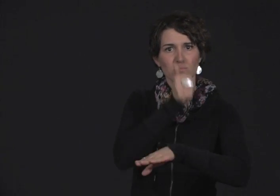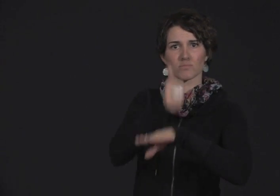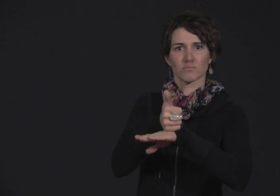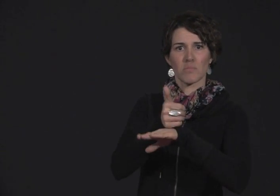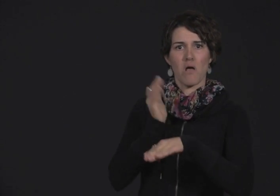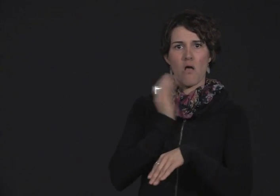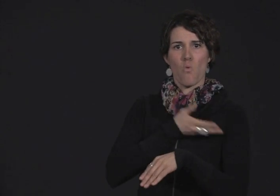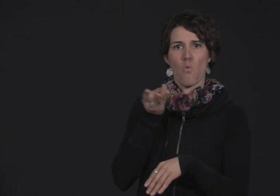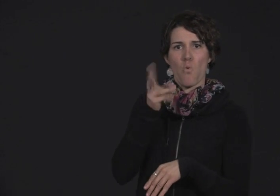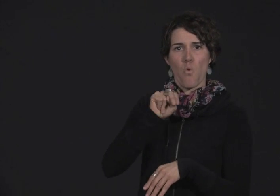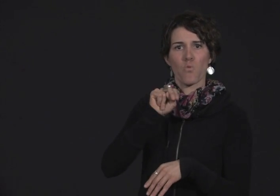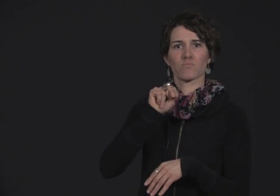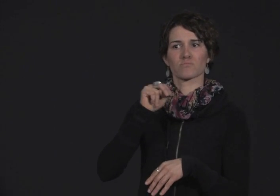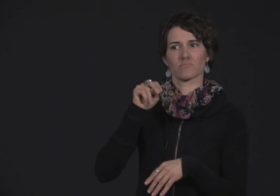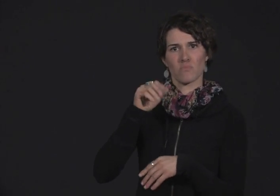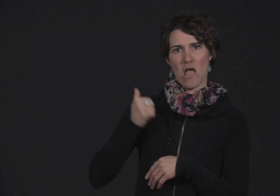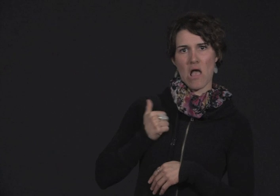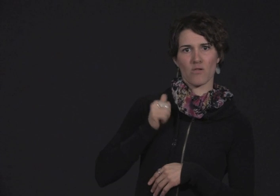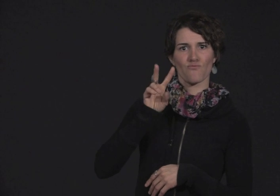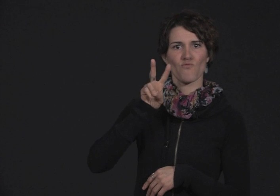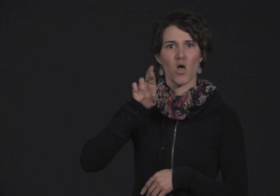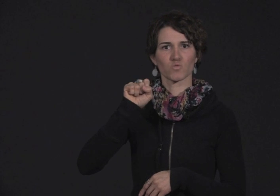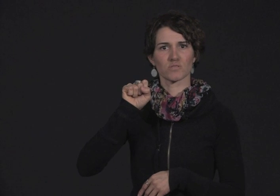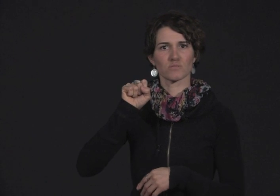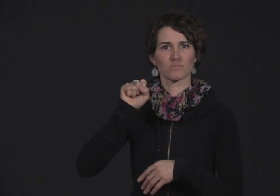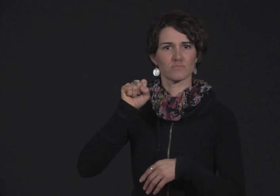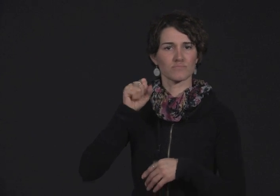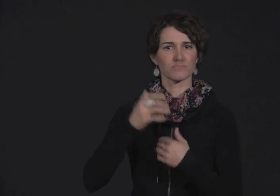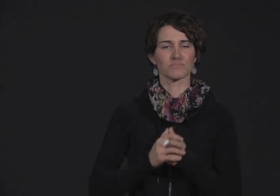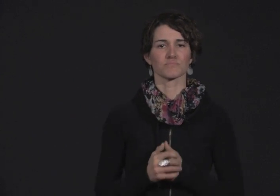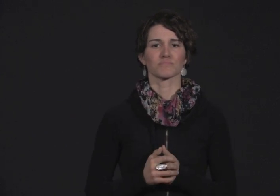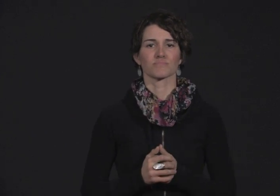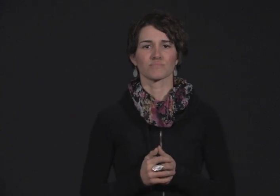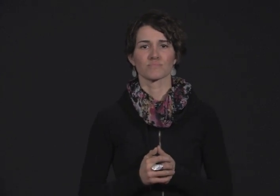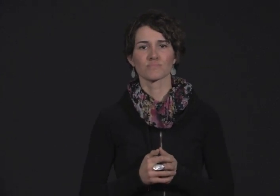with the CRTC so that we can establish our own Canadian VRS industry.